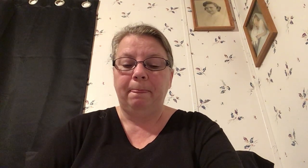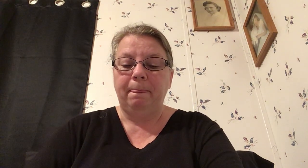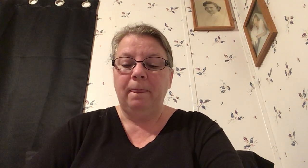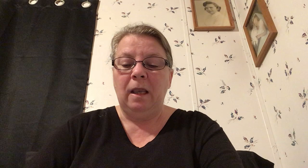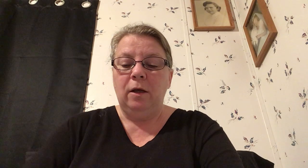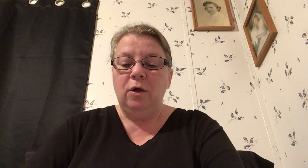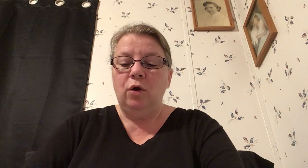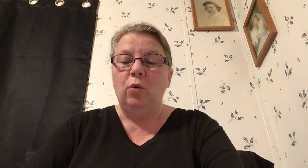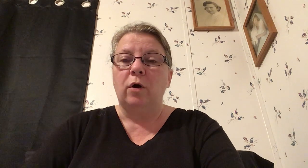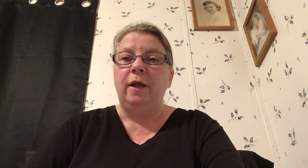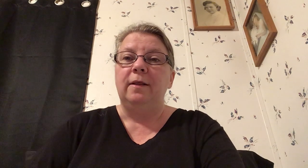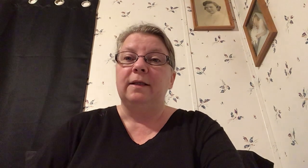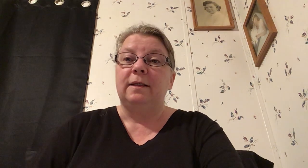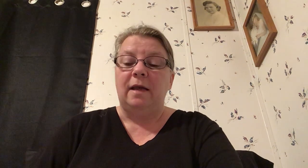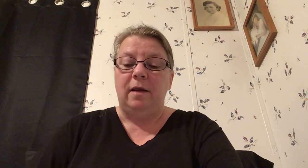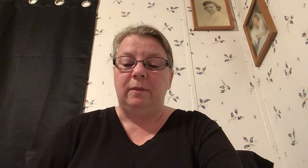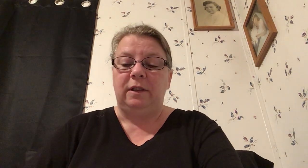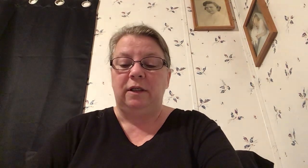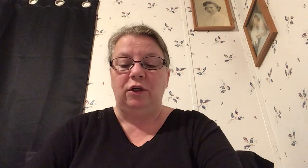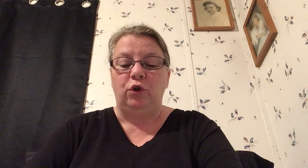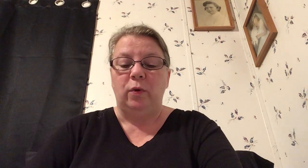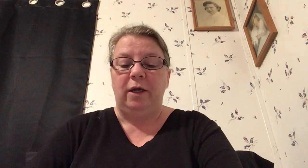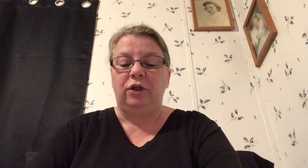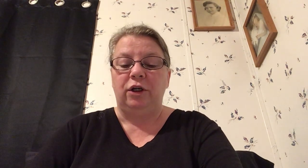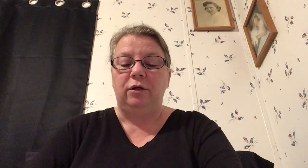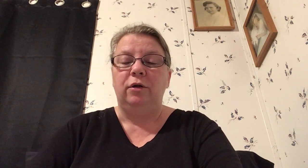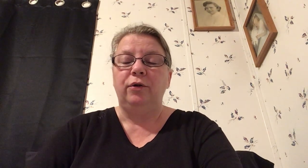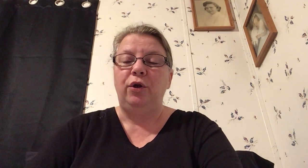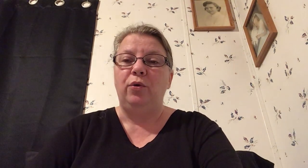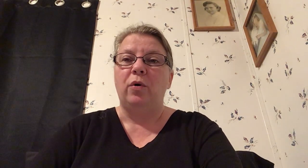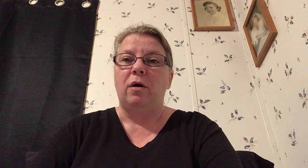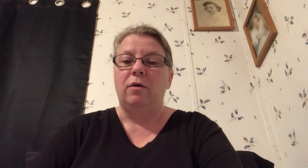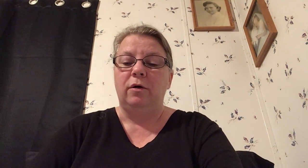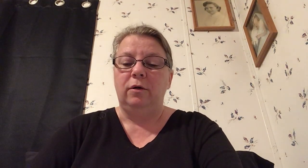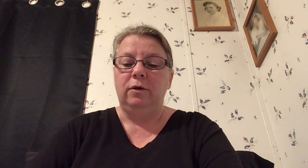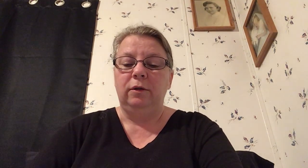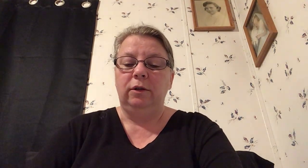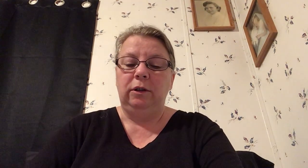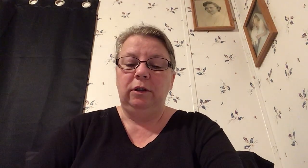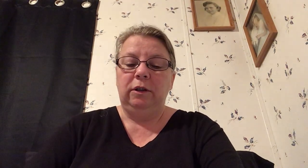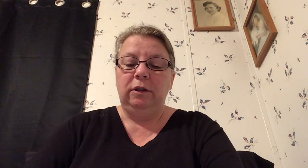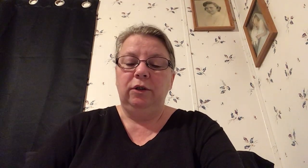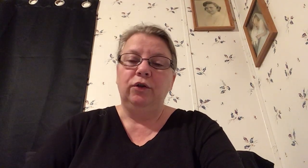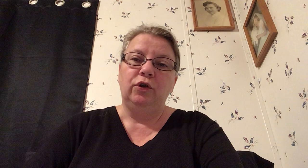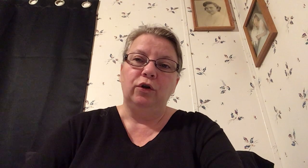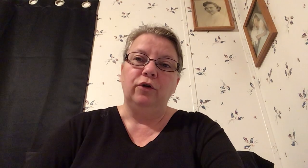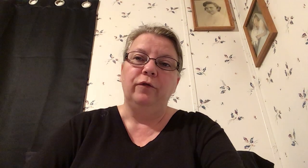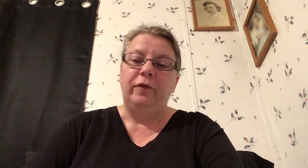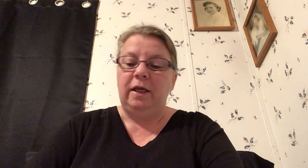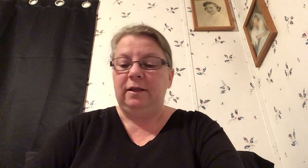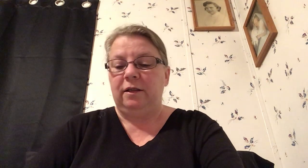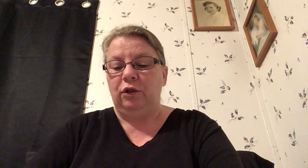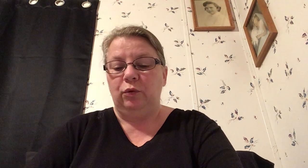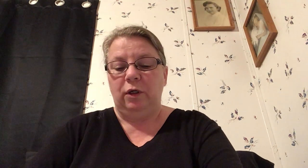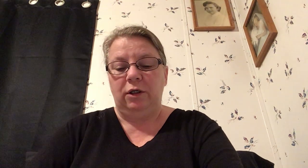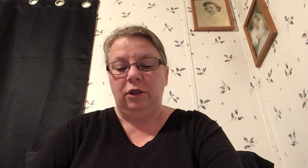who are in the same situation you are serve and situation